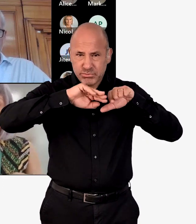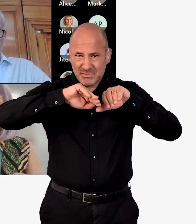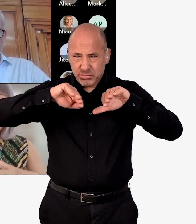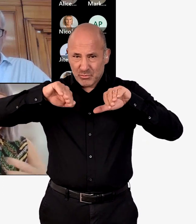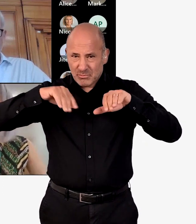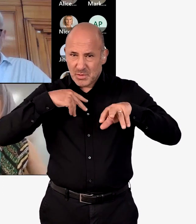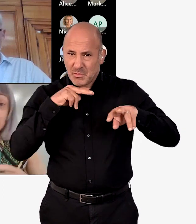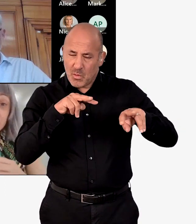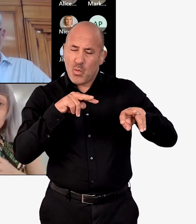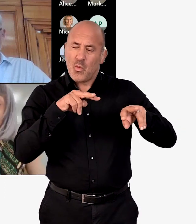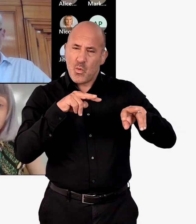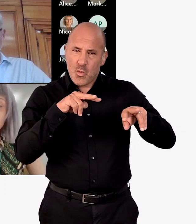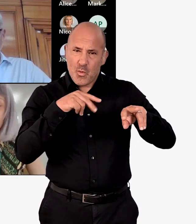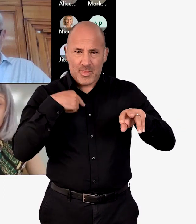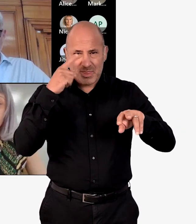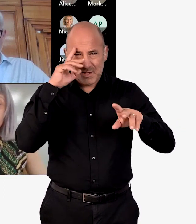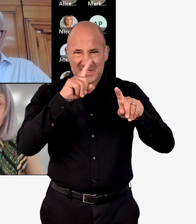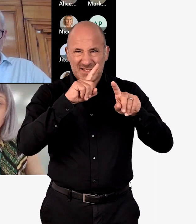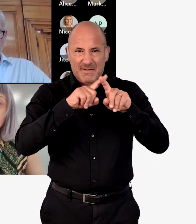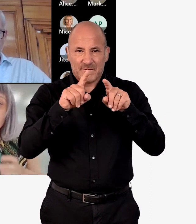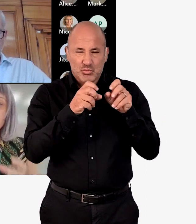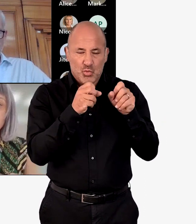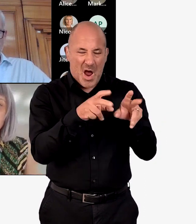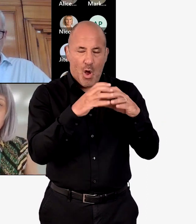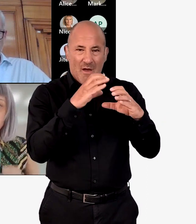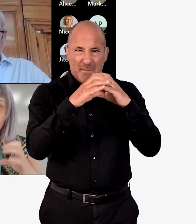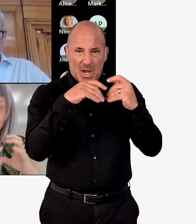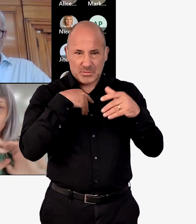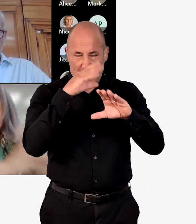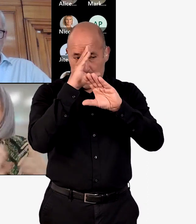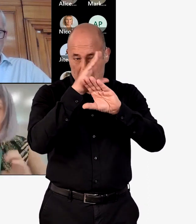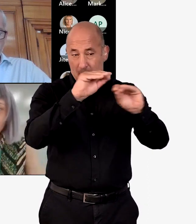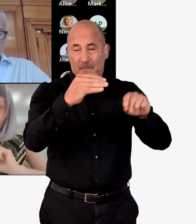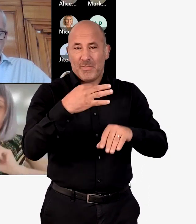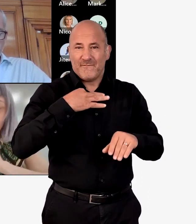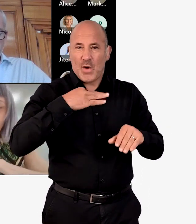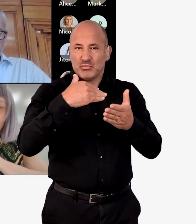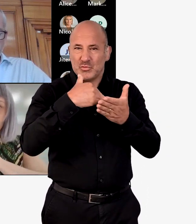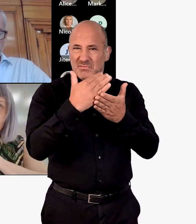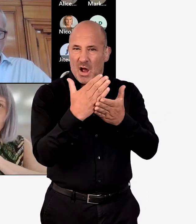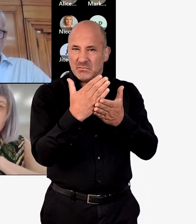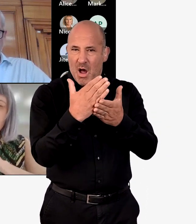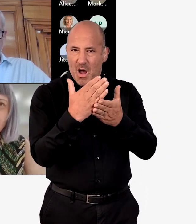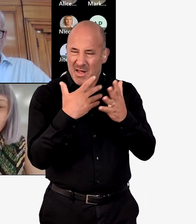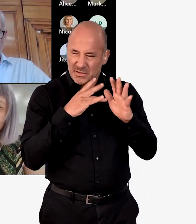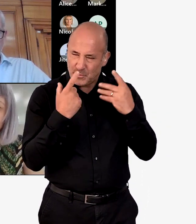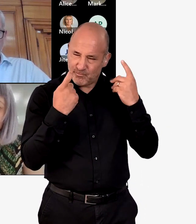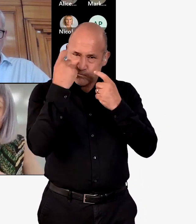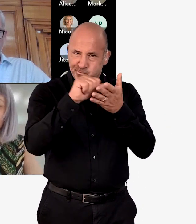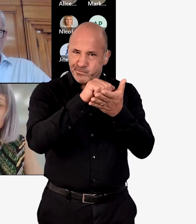maybe taking individual chapters and kind of really, you know, separate them and really think about what